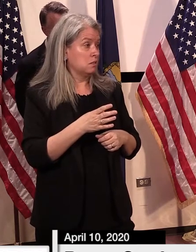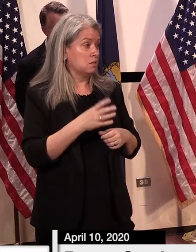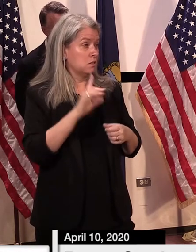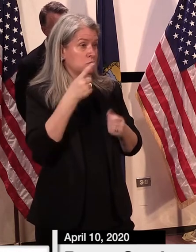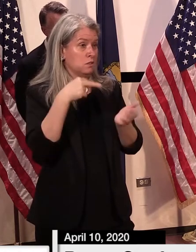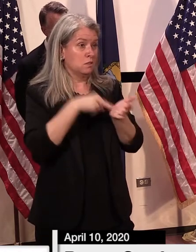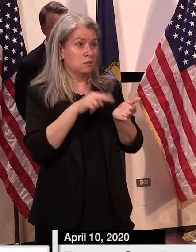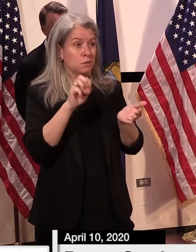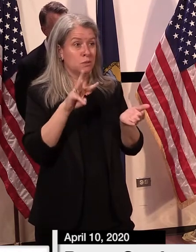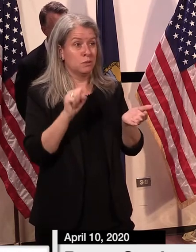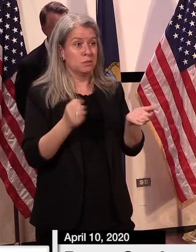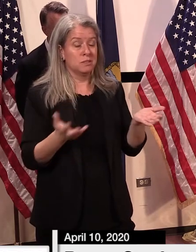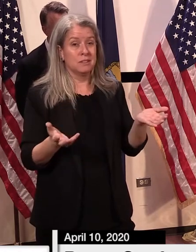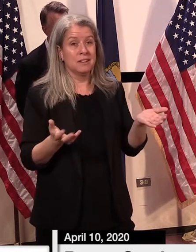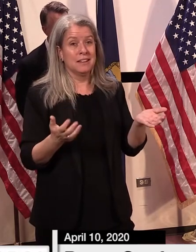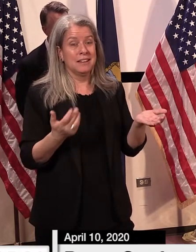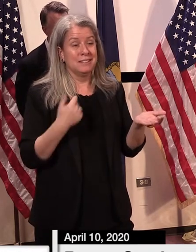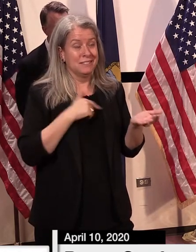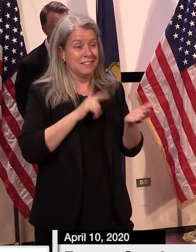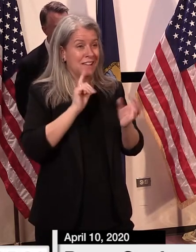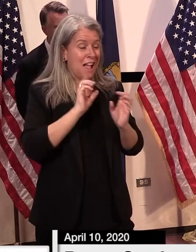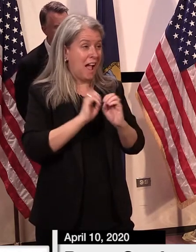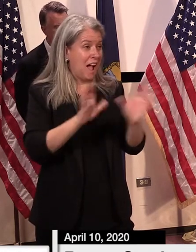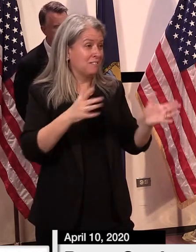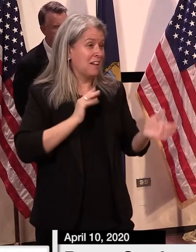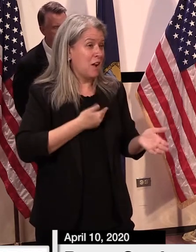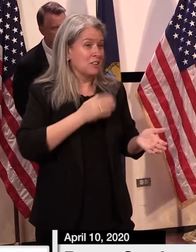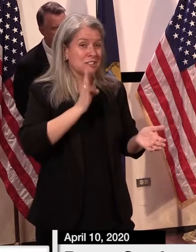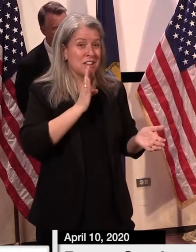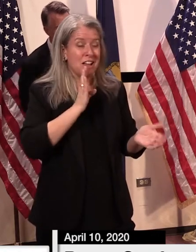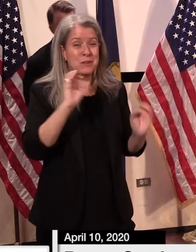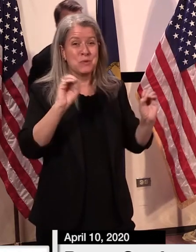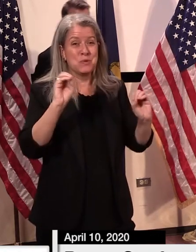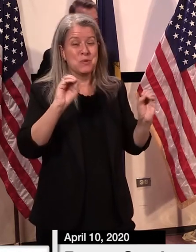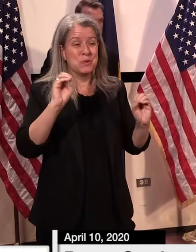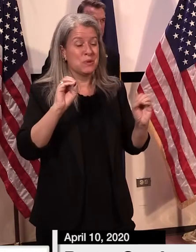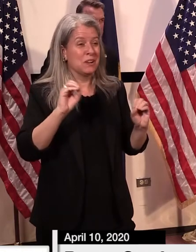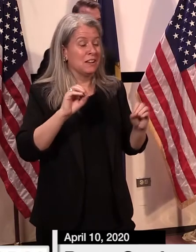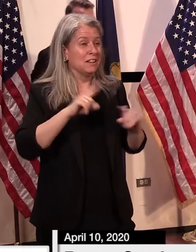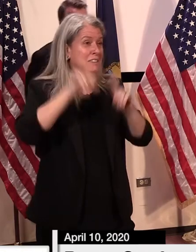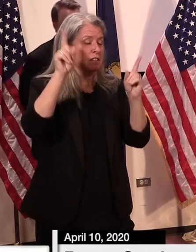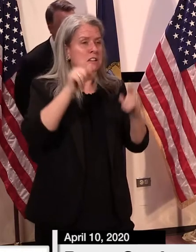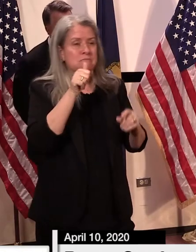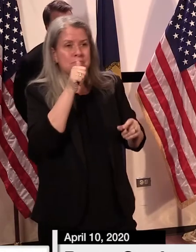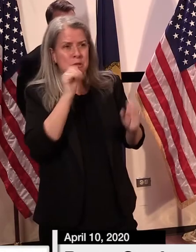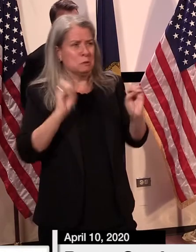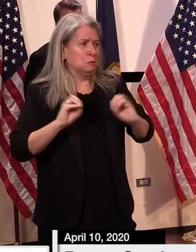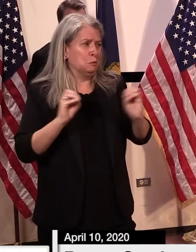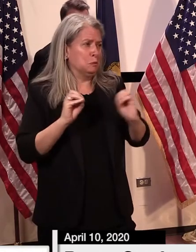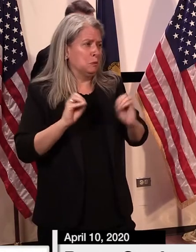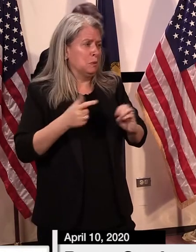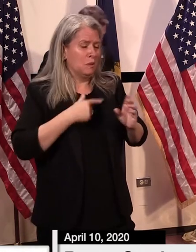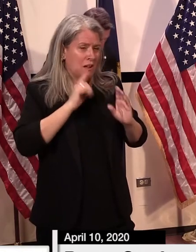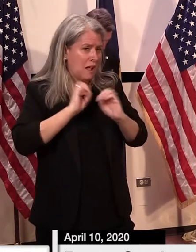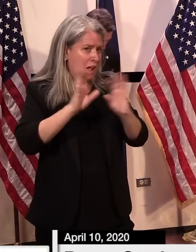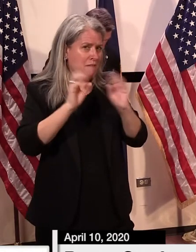you have to do is read the news. We've been pretty transparent in terms of what's going on and how things are being done.